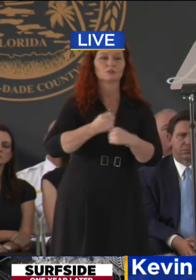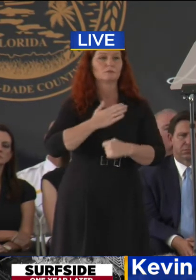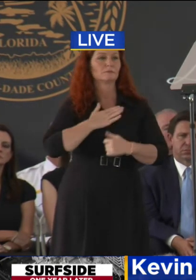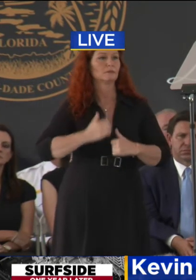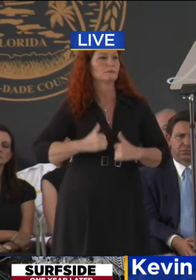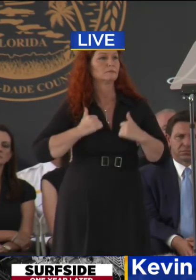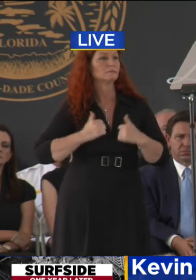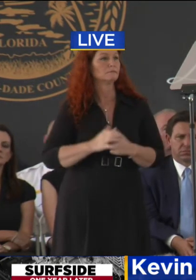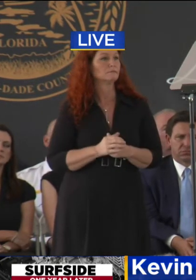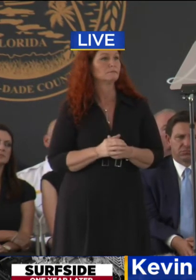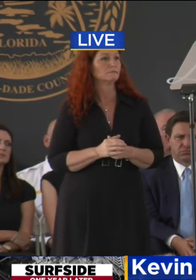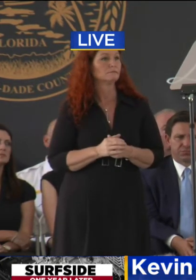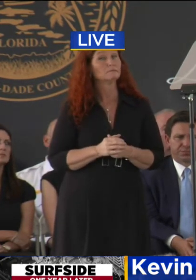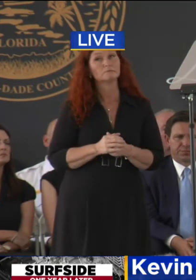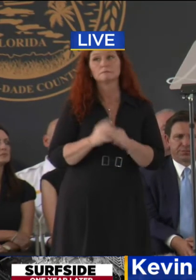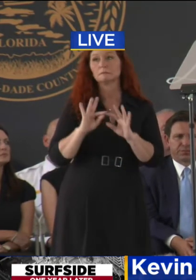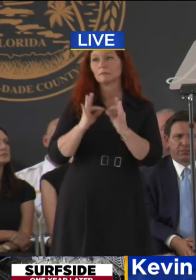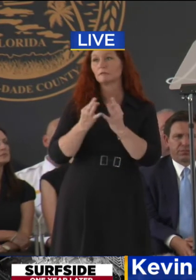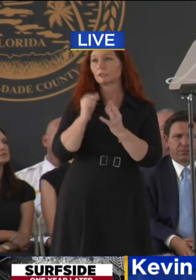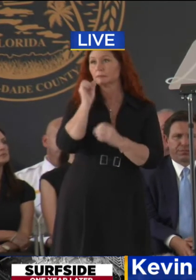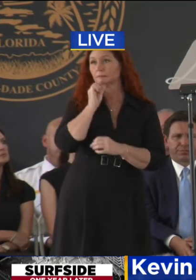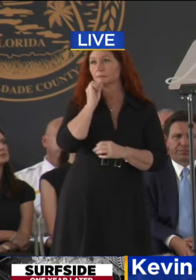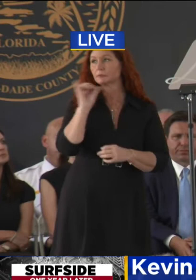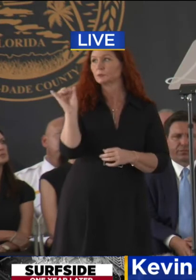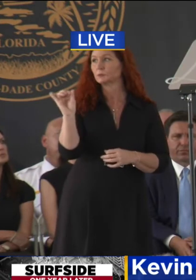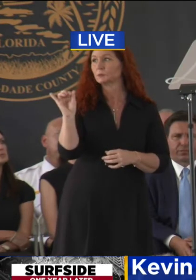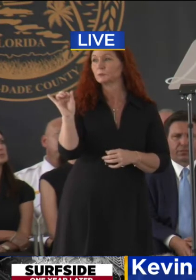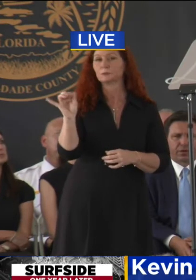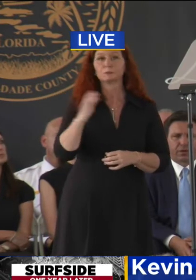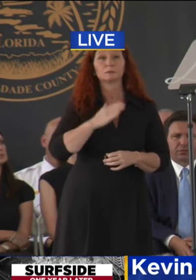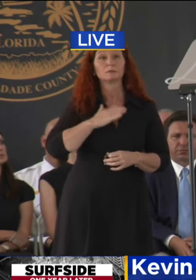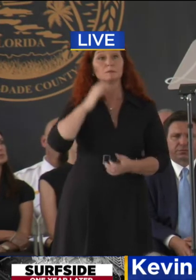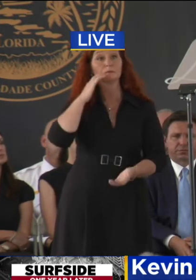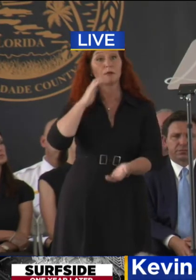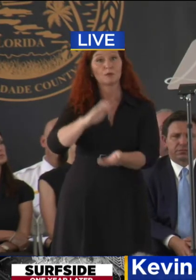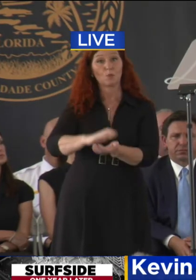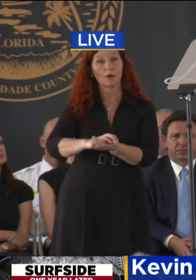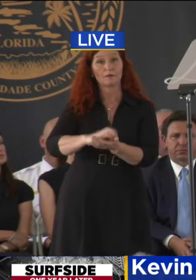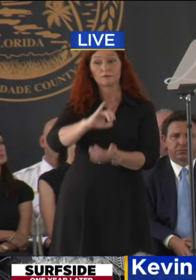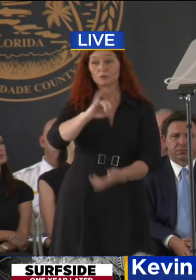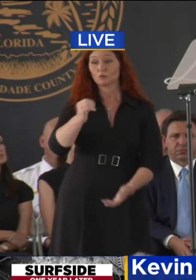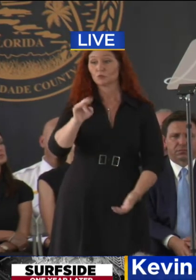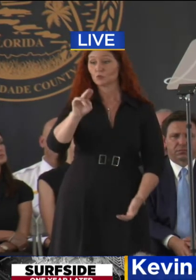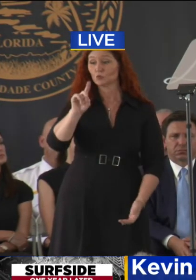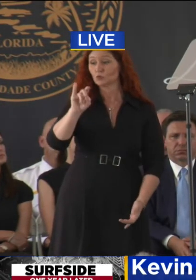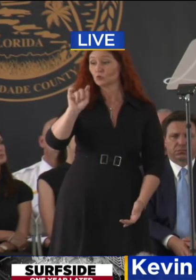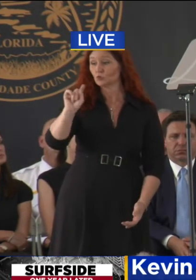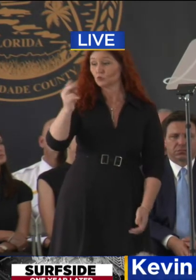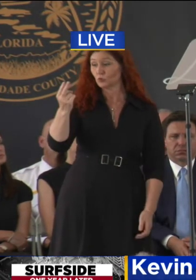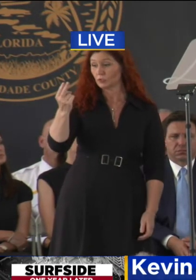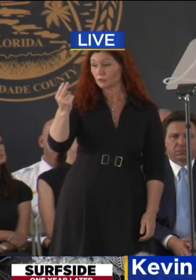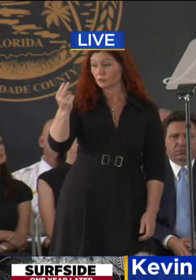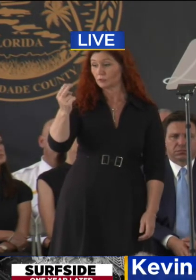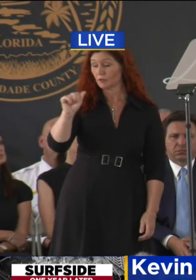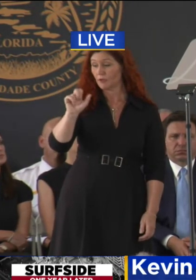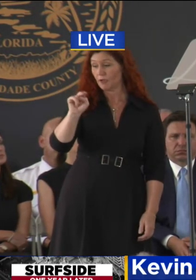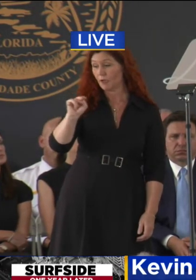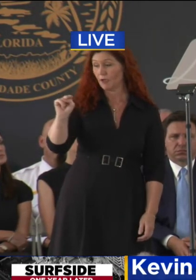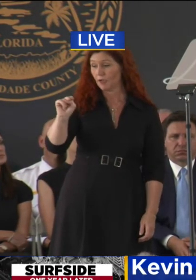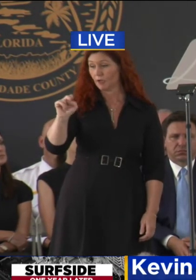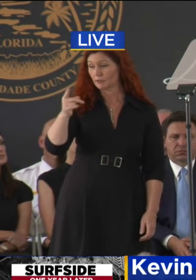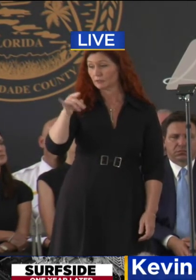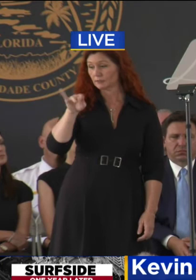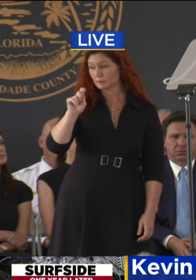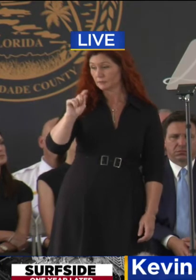in my family's life, as my wife, Judith Ann Spiegel, Yehudit Bas